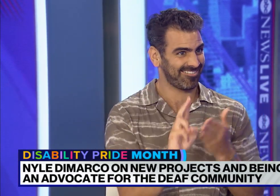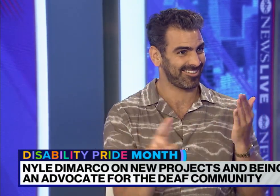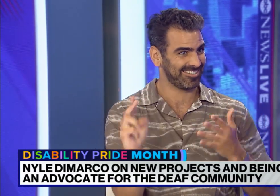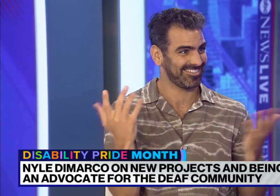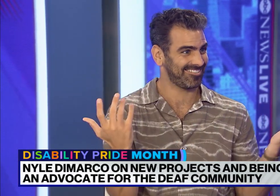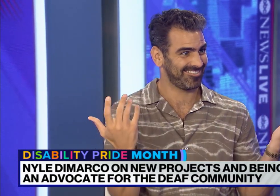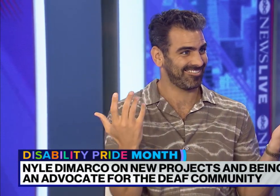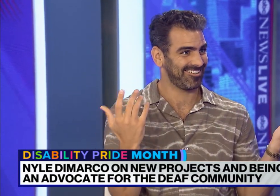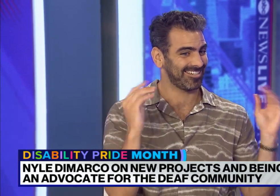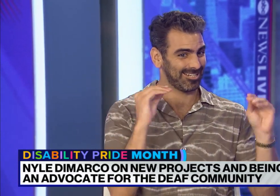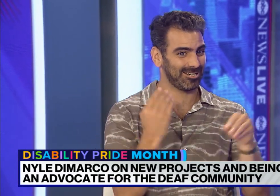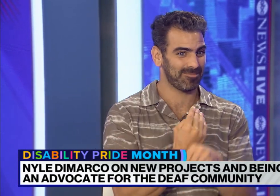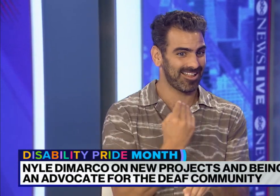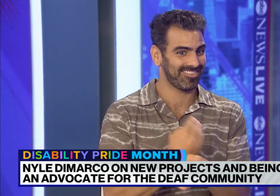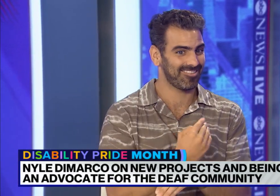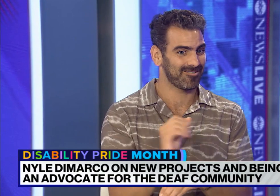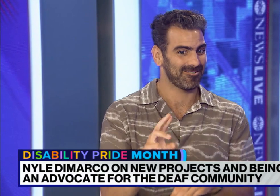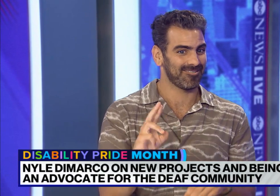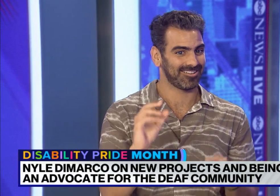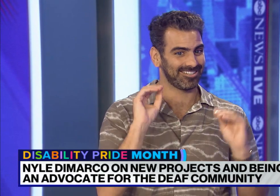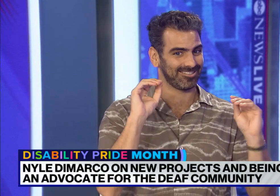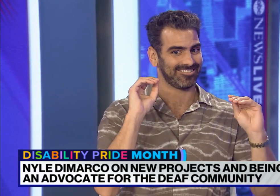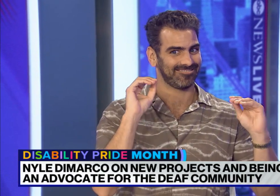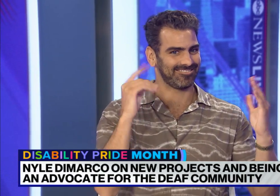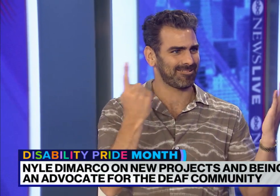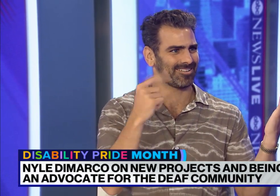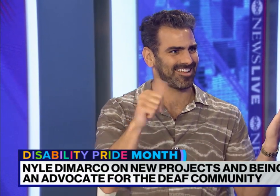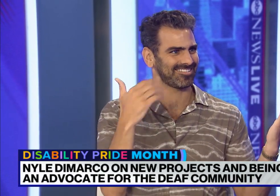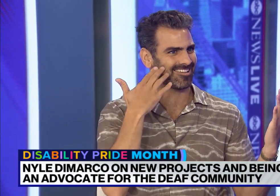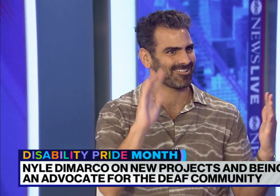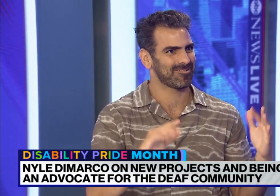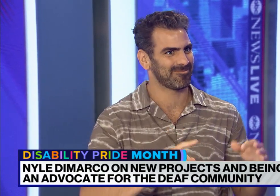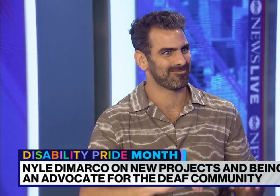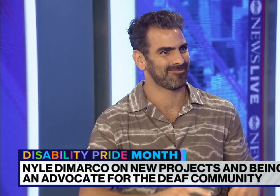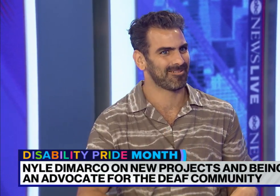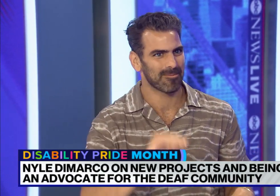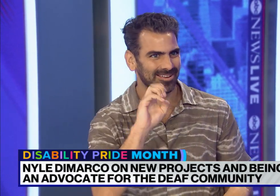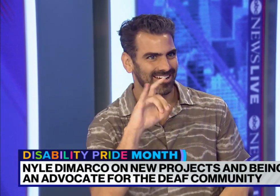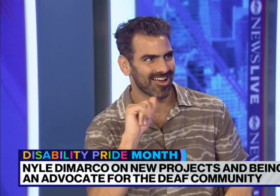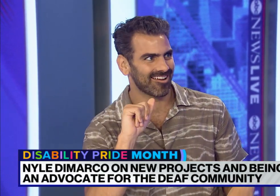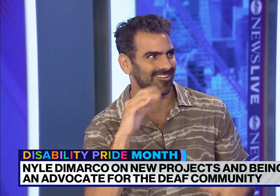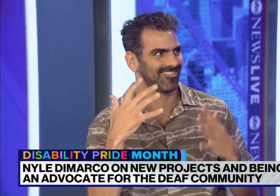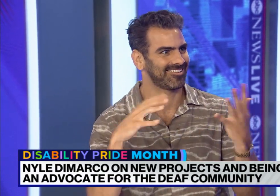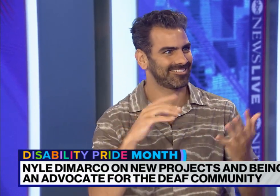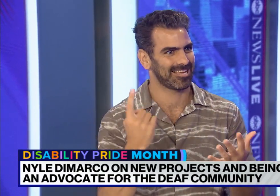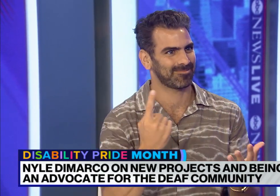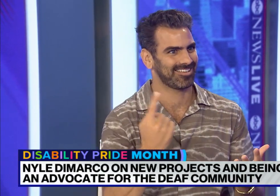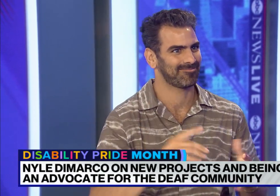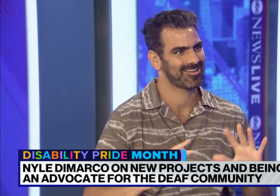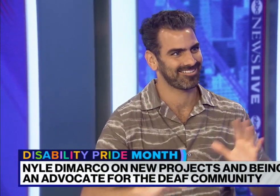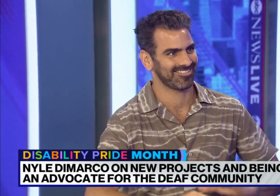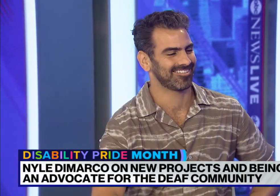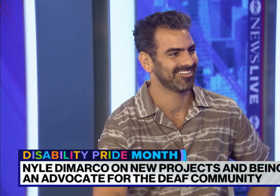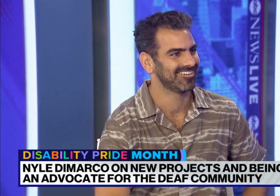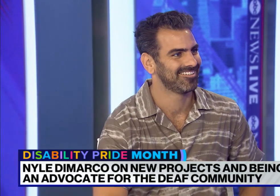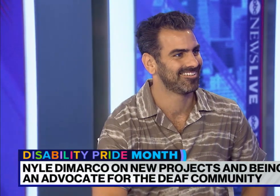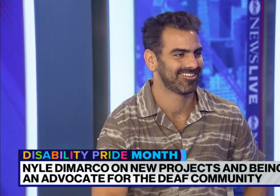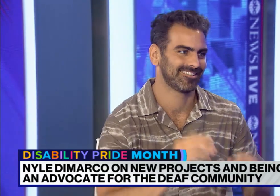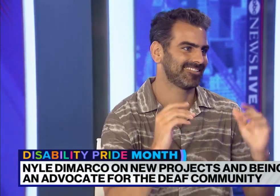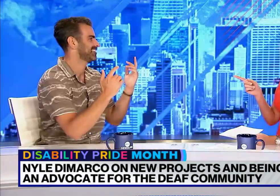at a university. Yeah, I'd probably be teaching math or, I don't know, something else maybe. But, you know, something fun. Yes, because you did